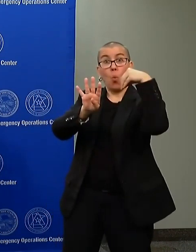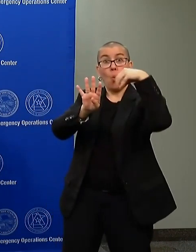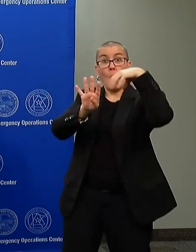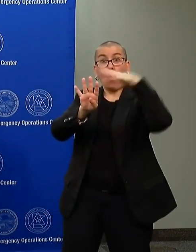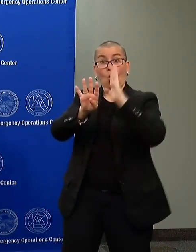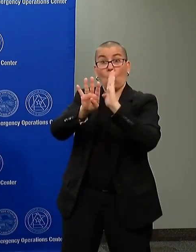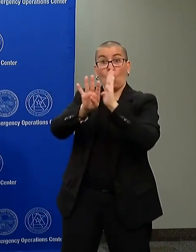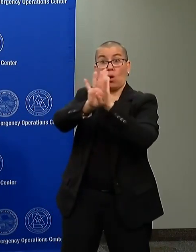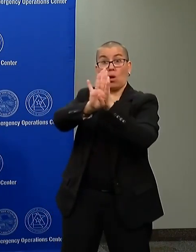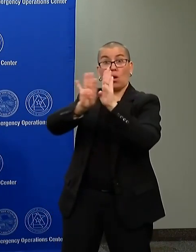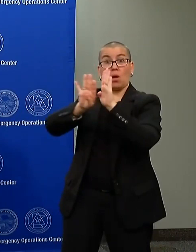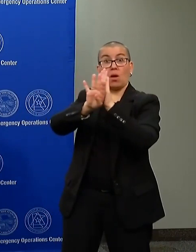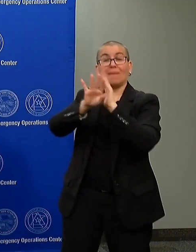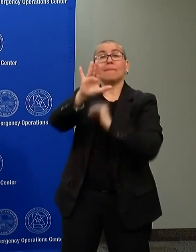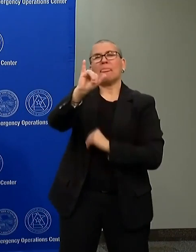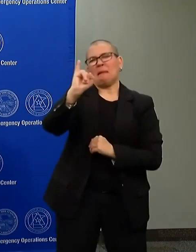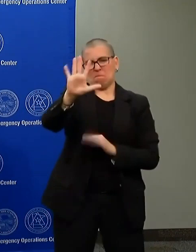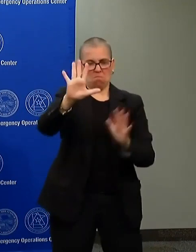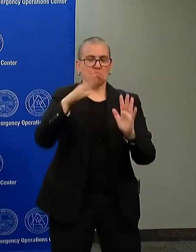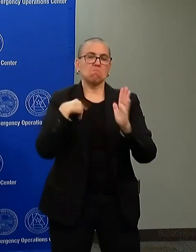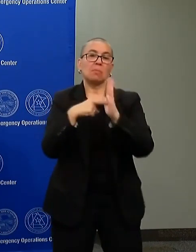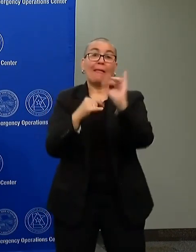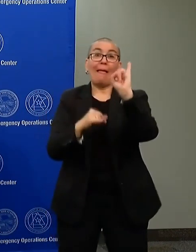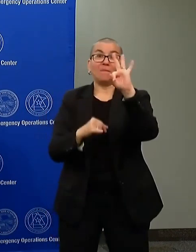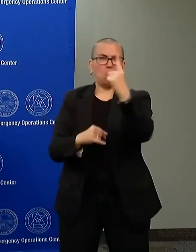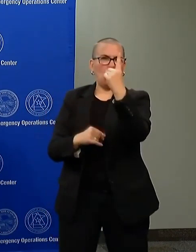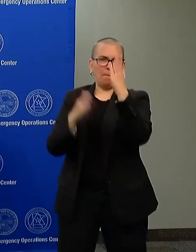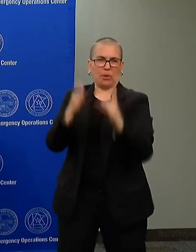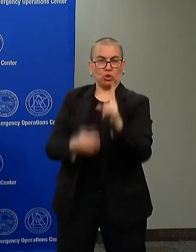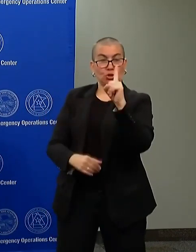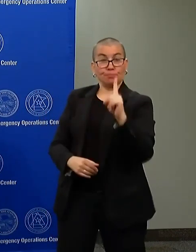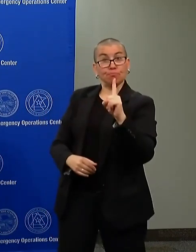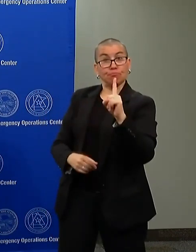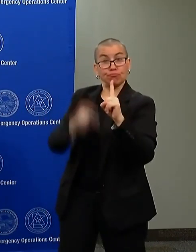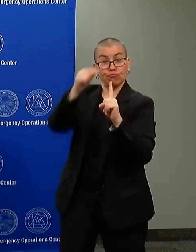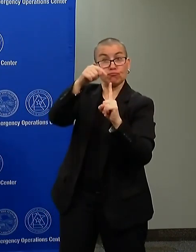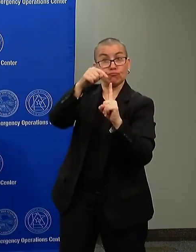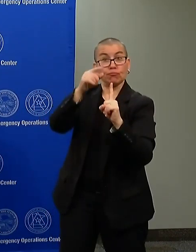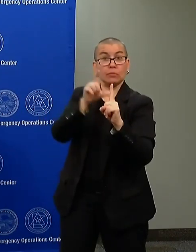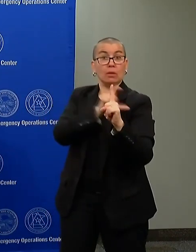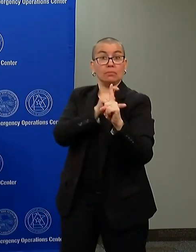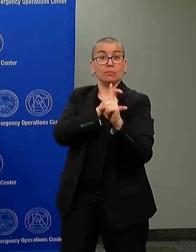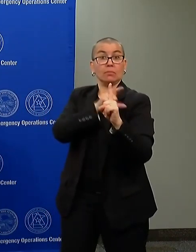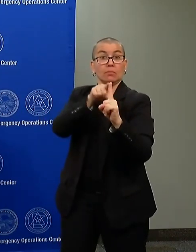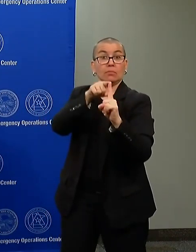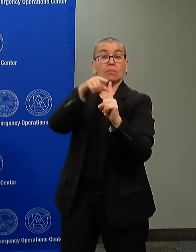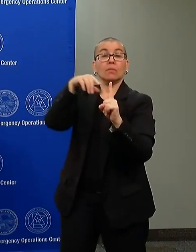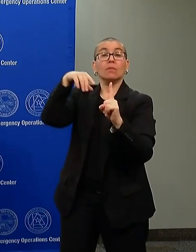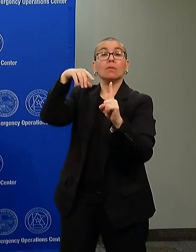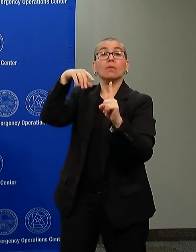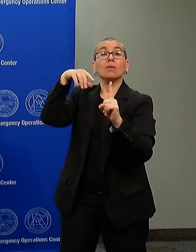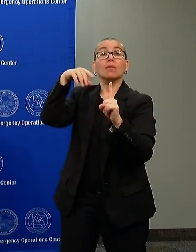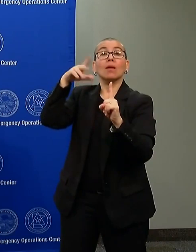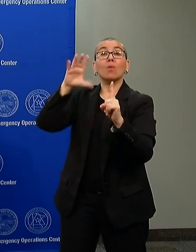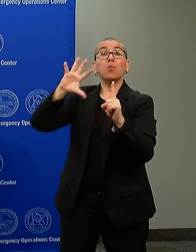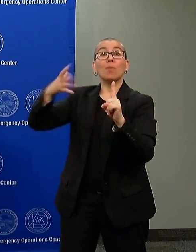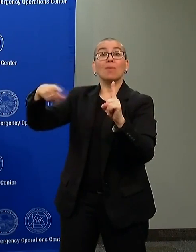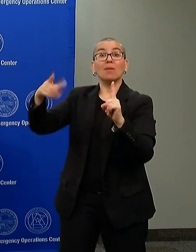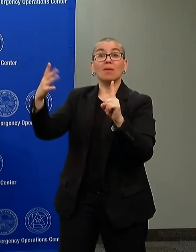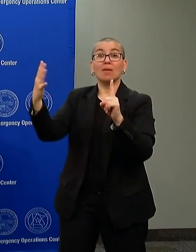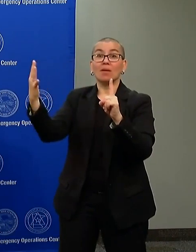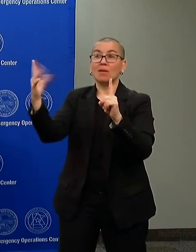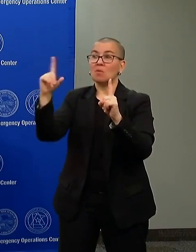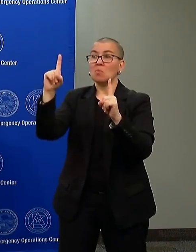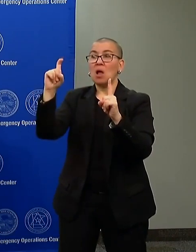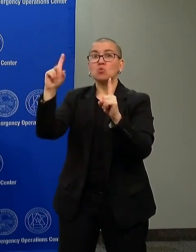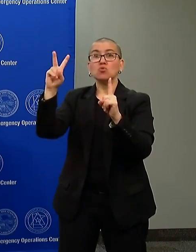businesses that we were seen getting attacked and looted, it would be one officer facing in some instances 100 people